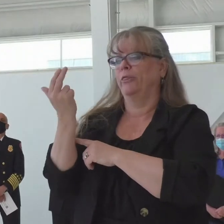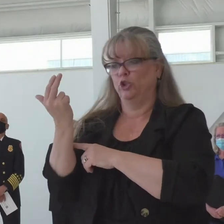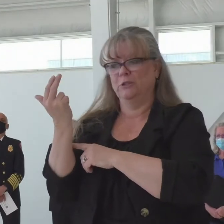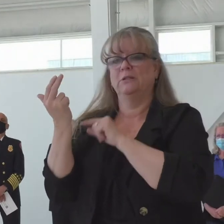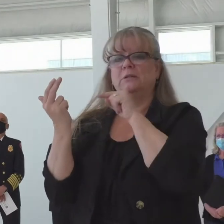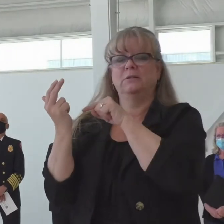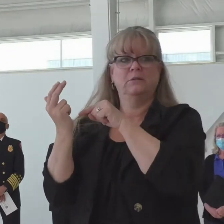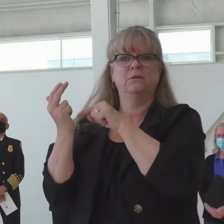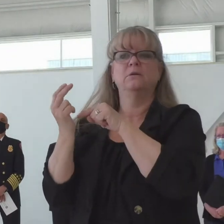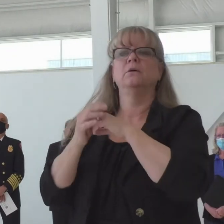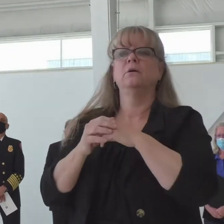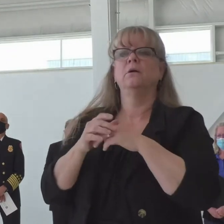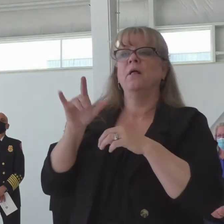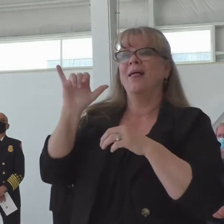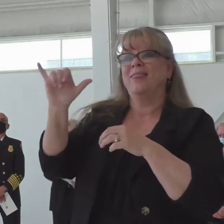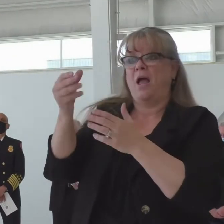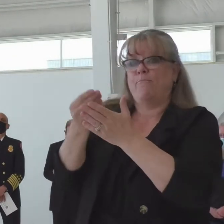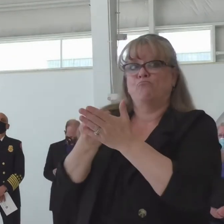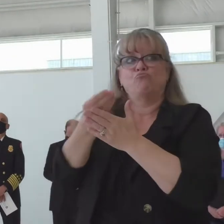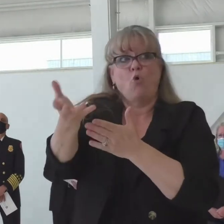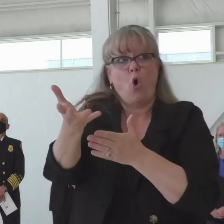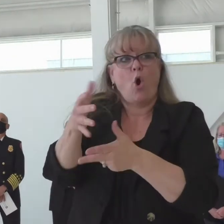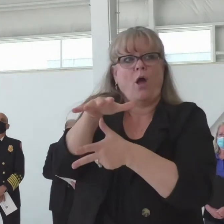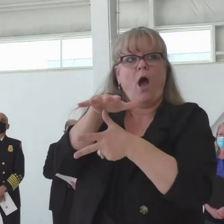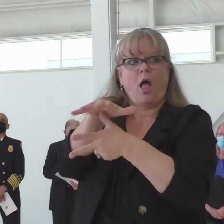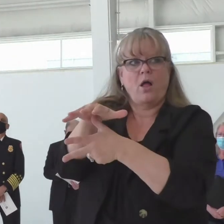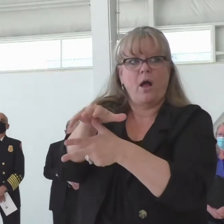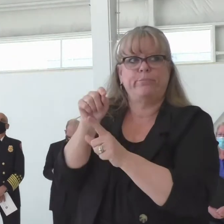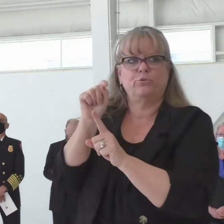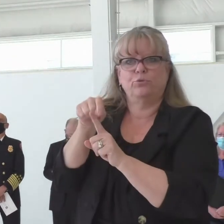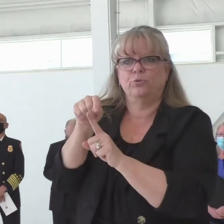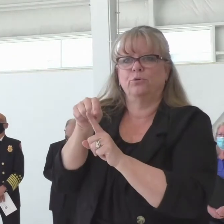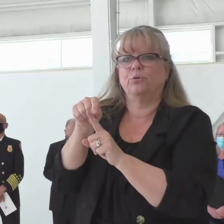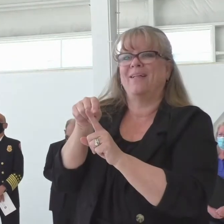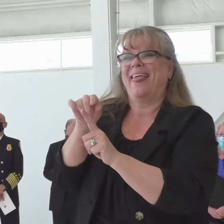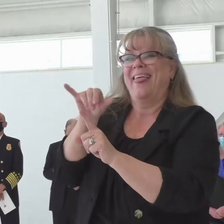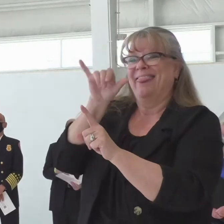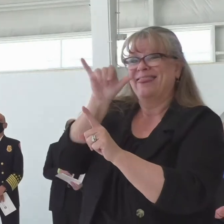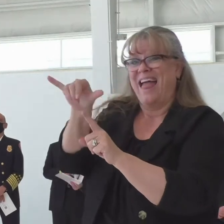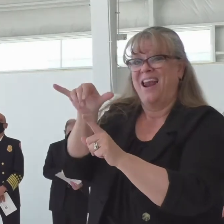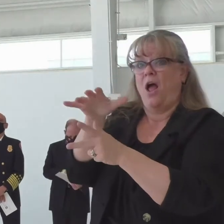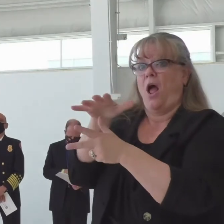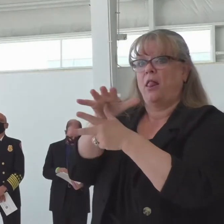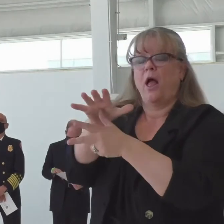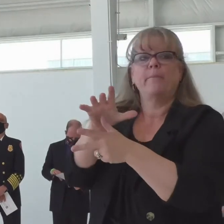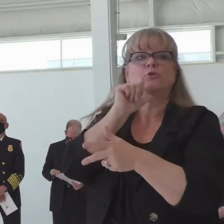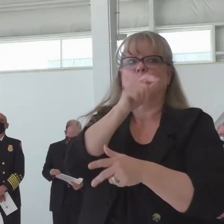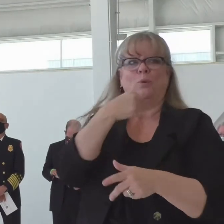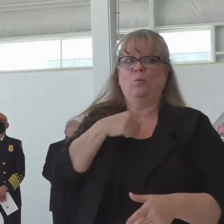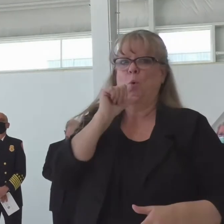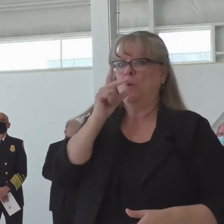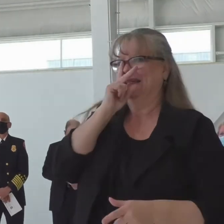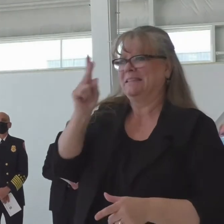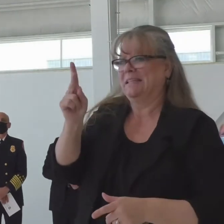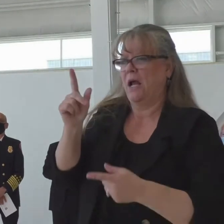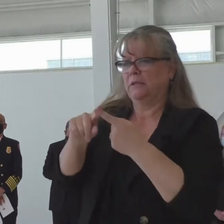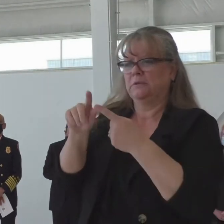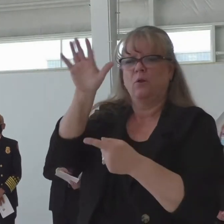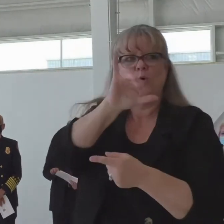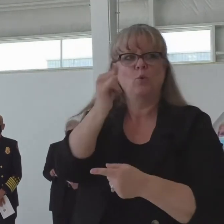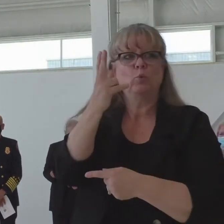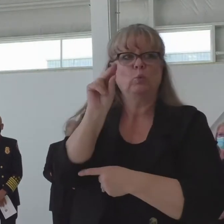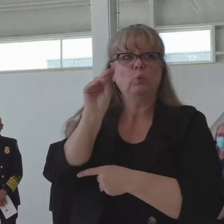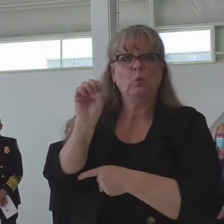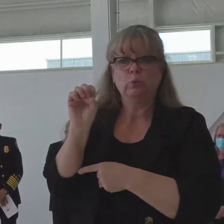a Firehawk helicopter. We will not see that helicopter until actually probably June of 2022.